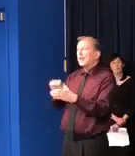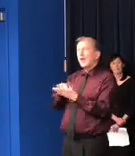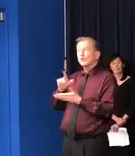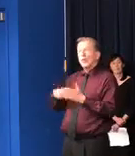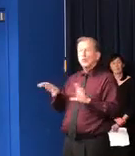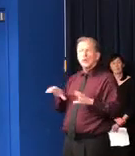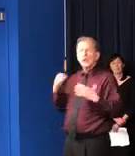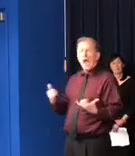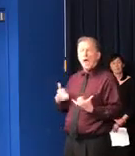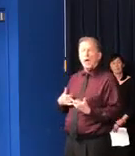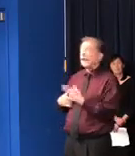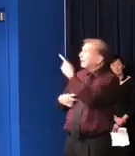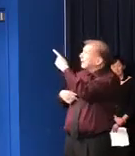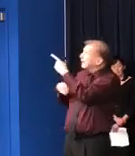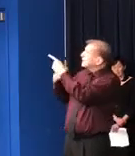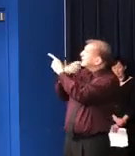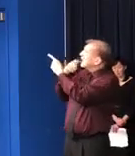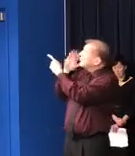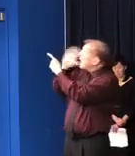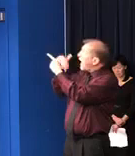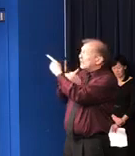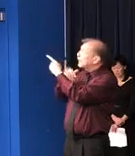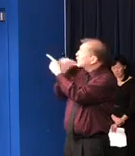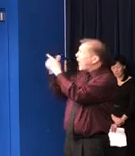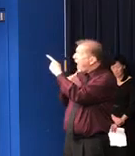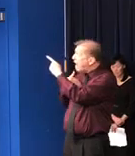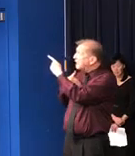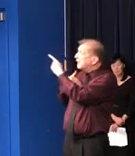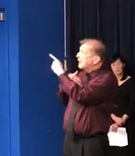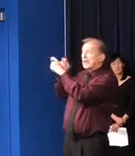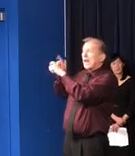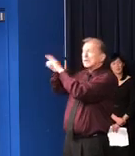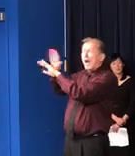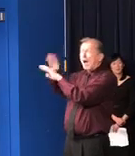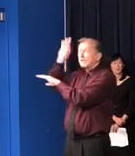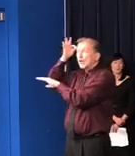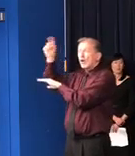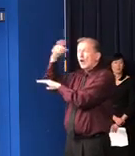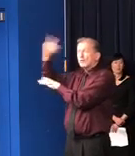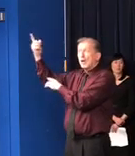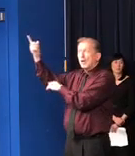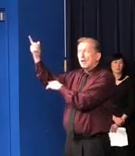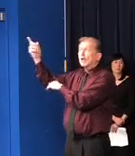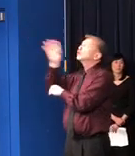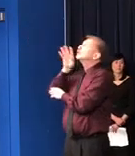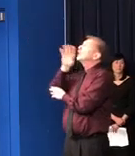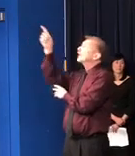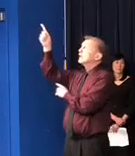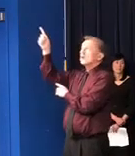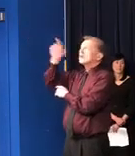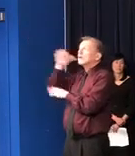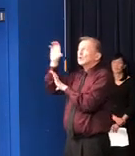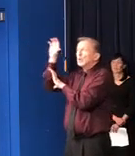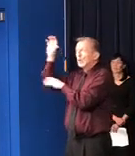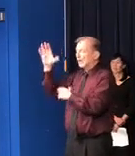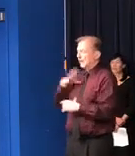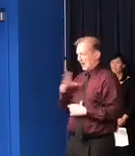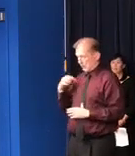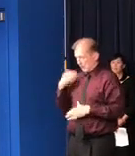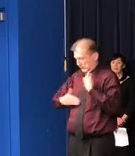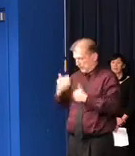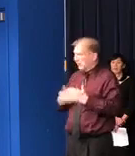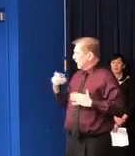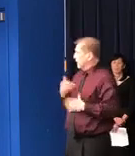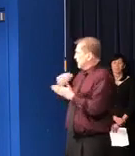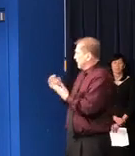we've been doing for the last week and a half or two weeks, because we realized the federal government isn't stepping up to the plate. And